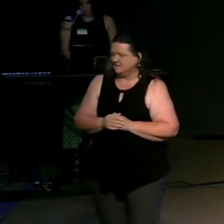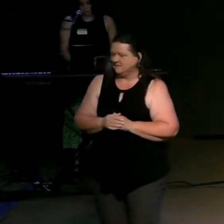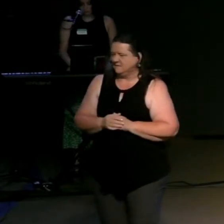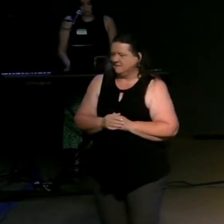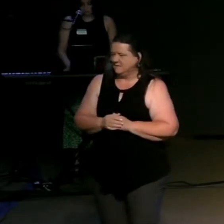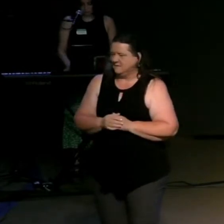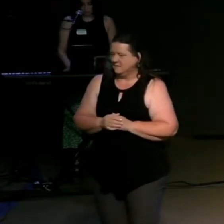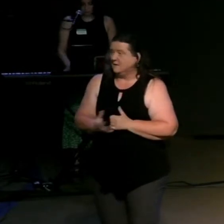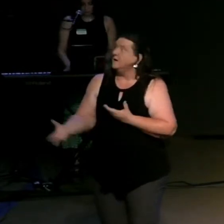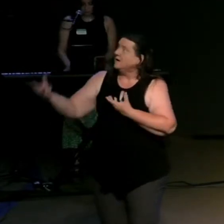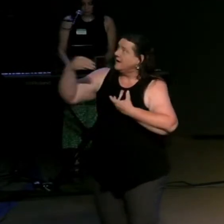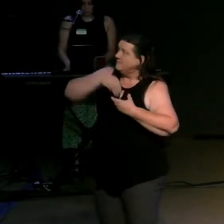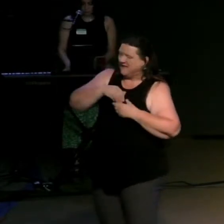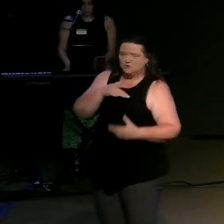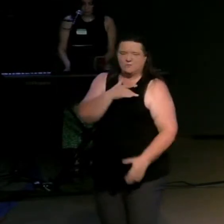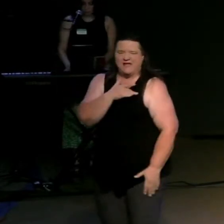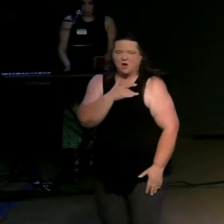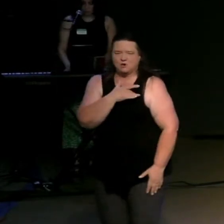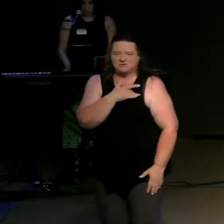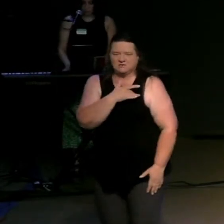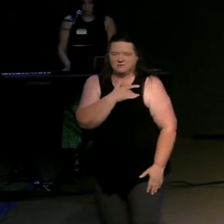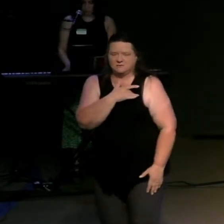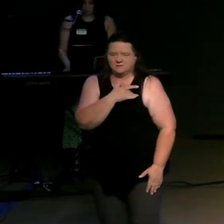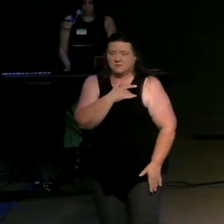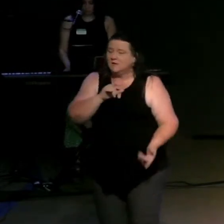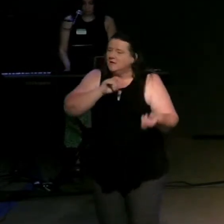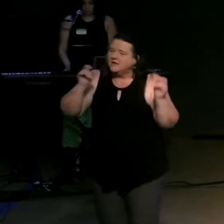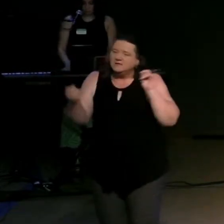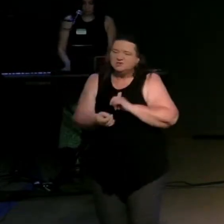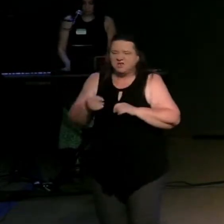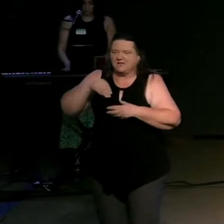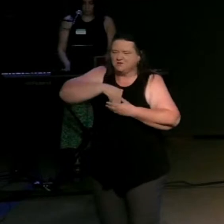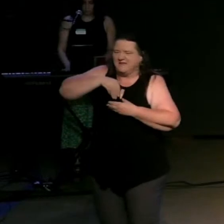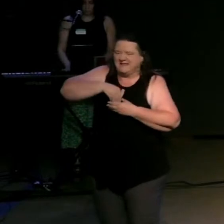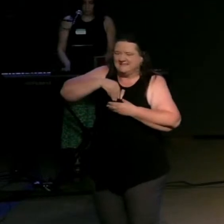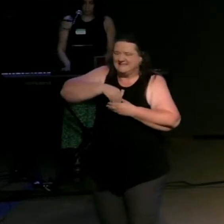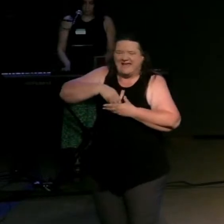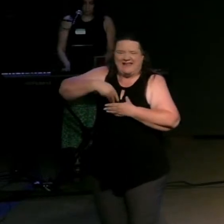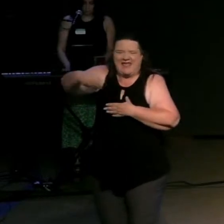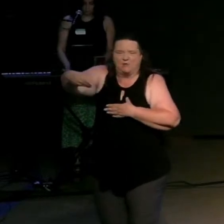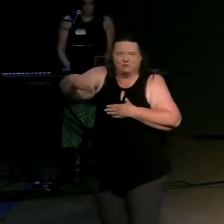come into my heart change me from the inside out